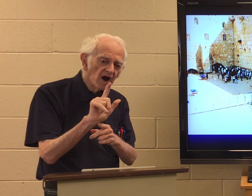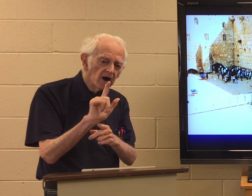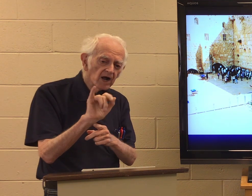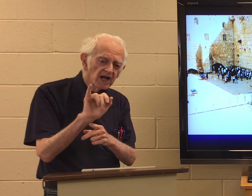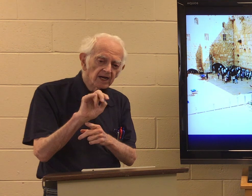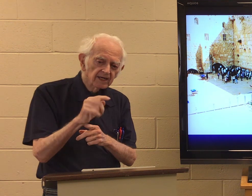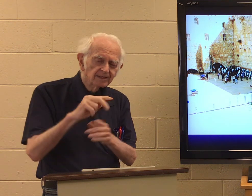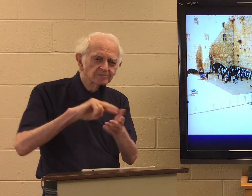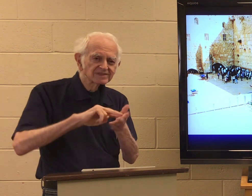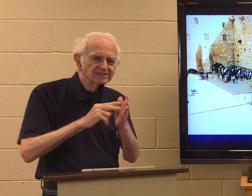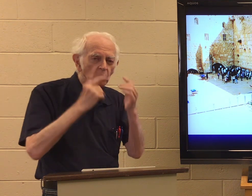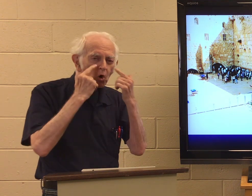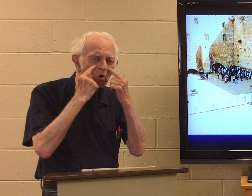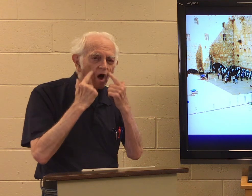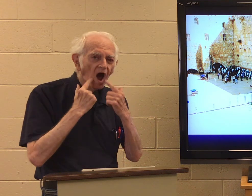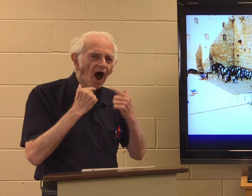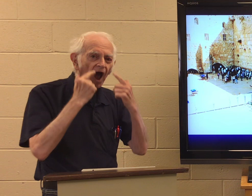The wailing means crying.